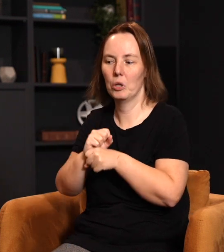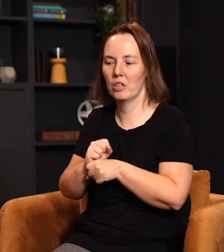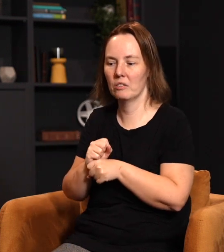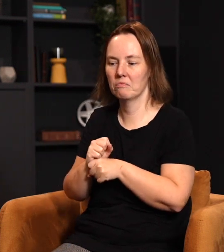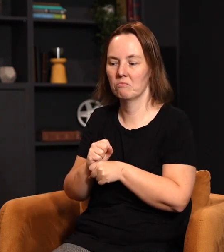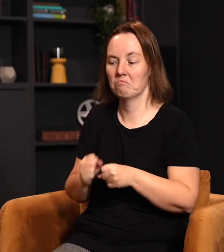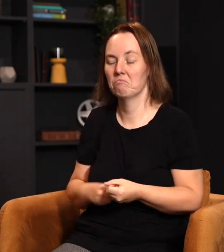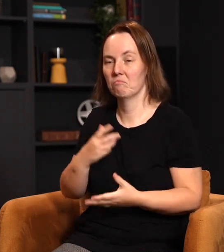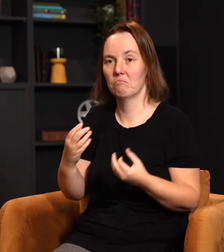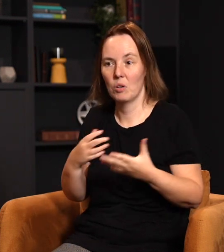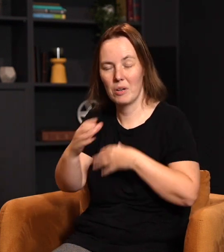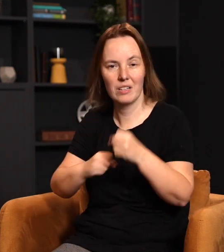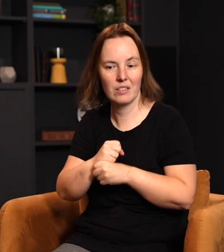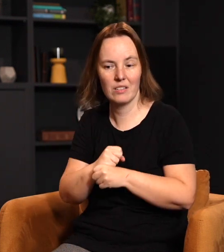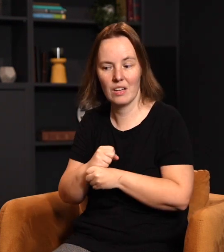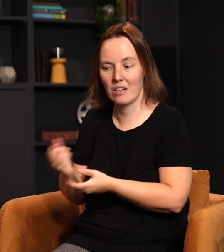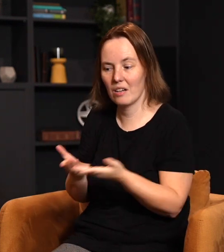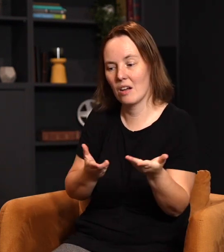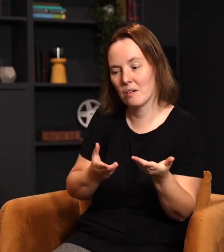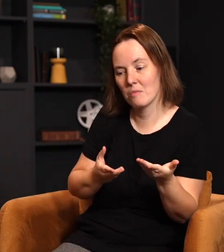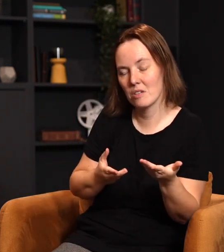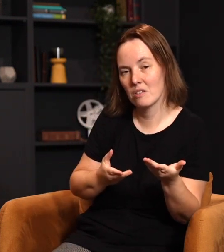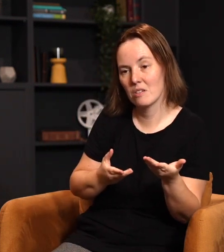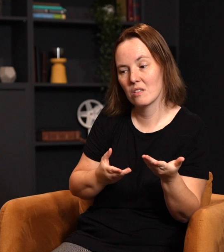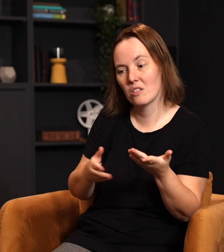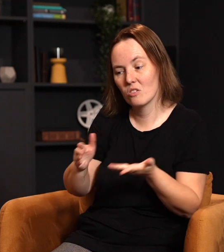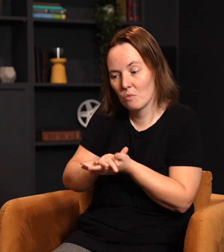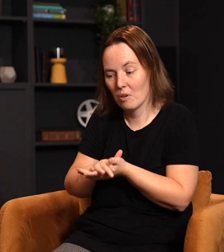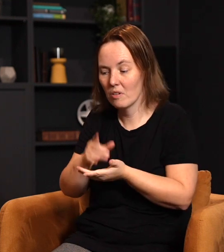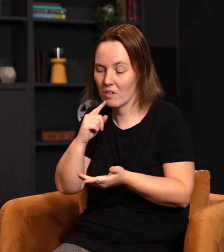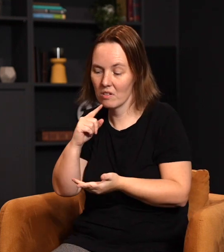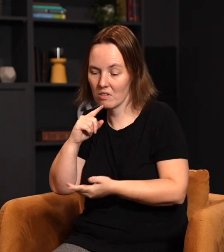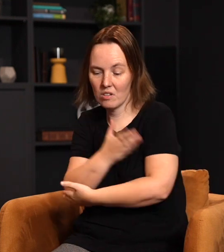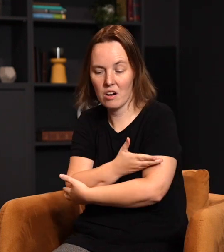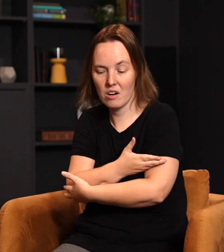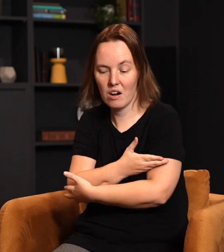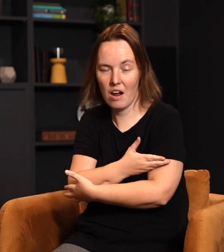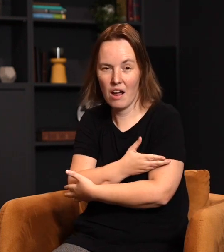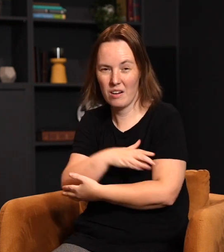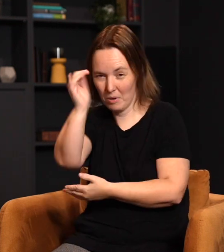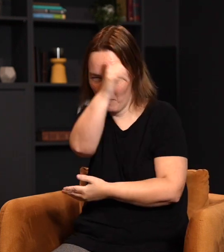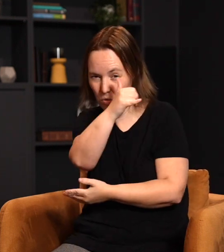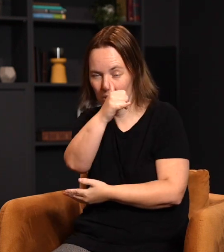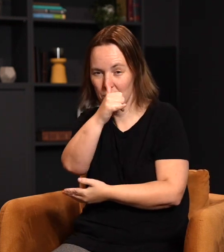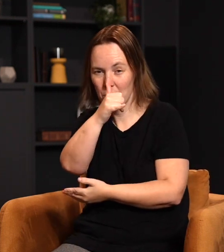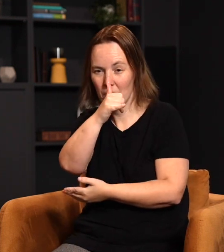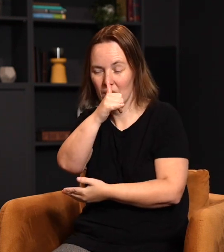X amount of years. And Laban said, okay. He came to collect the daughter, and he got fooled. He had to work another seven years for the other